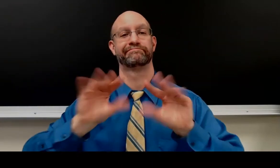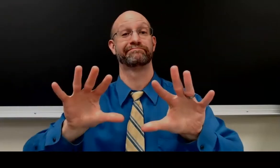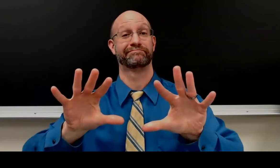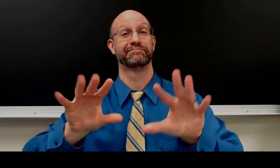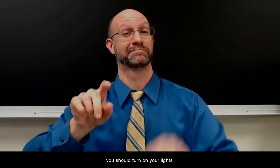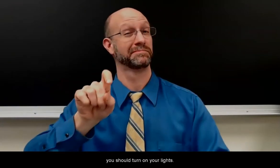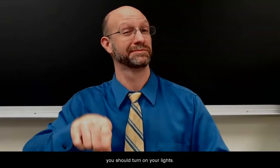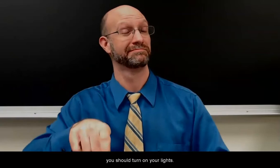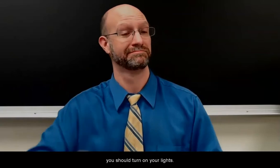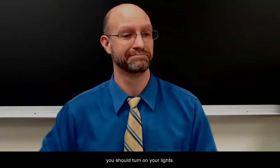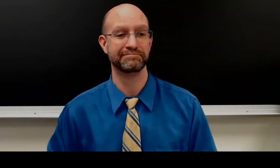you should turn on your lights.